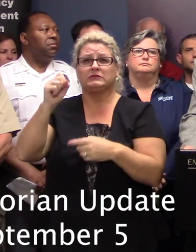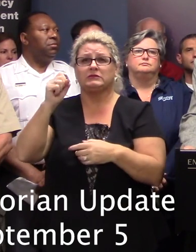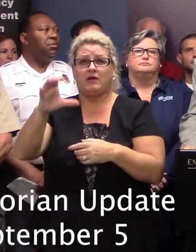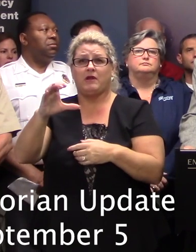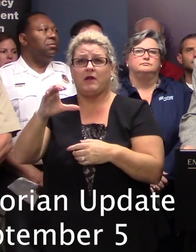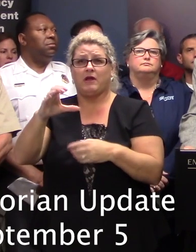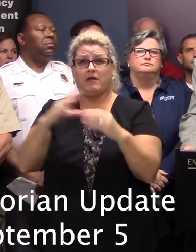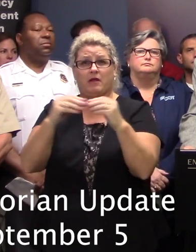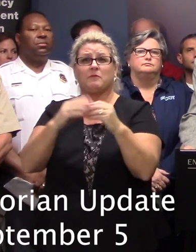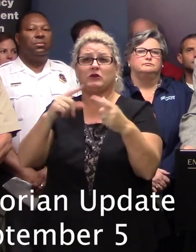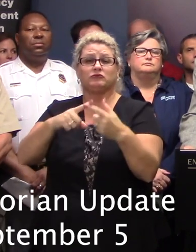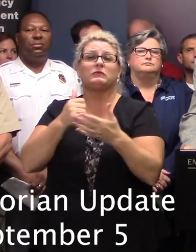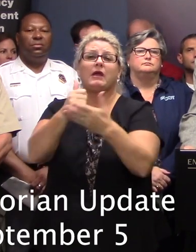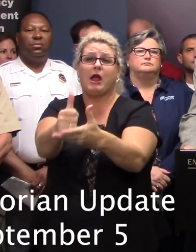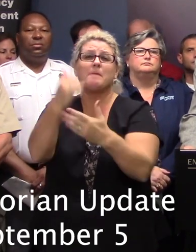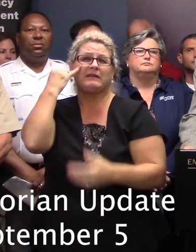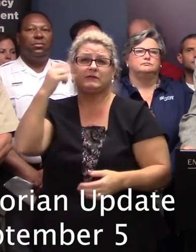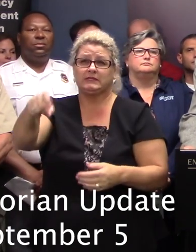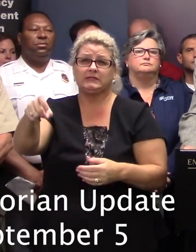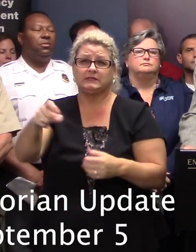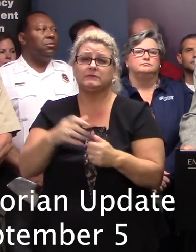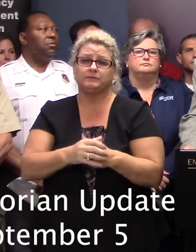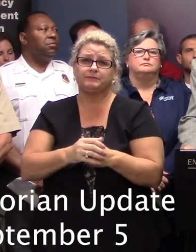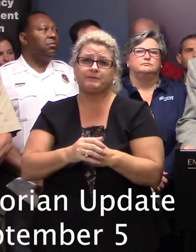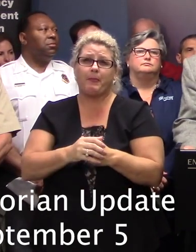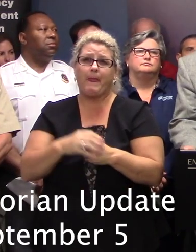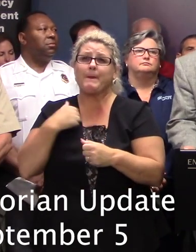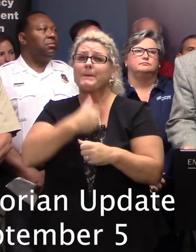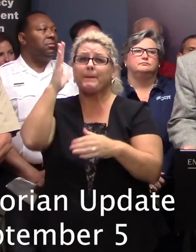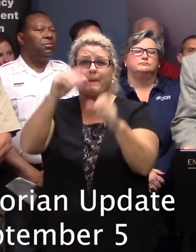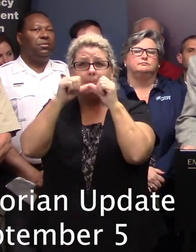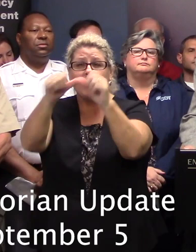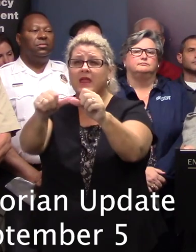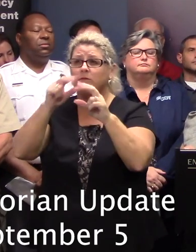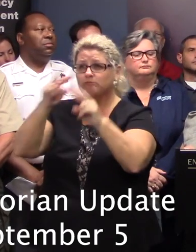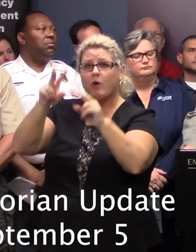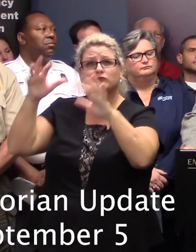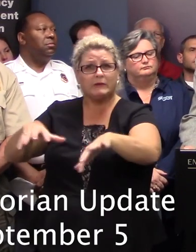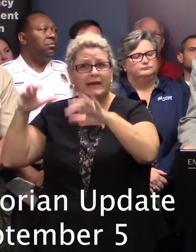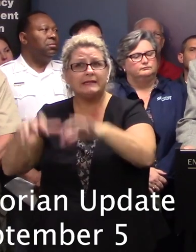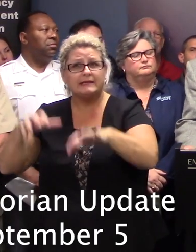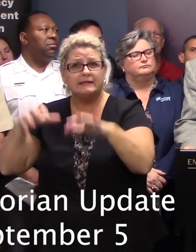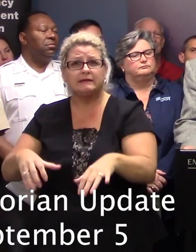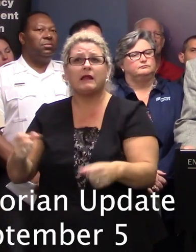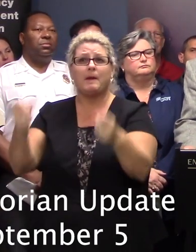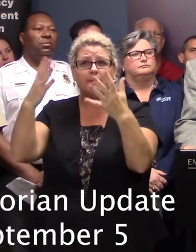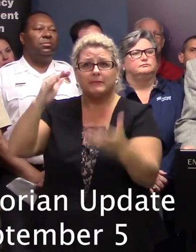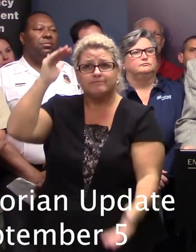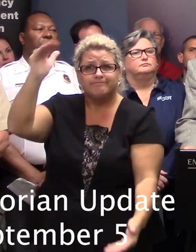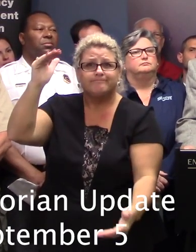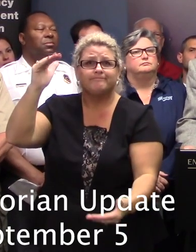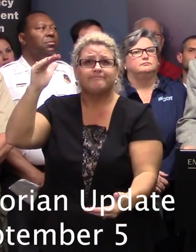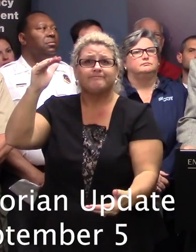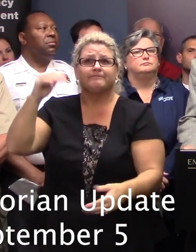provide additional support if and when needed. We continue to monitor the rainfall amounts. Yesterday, based upon